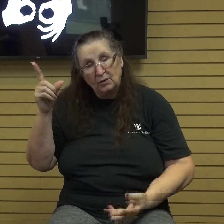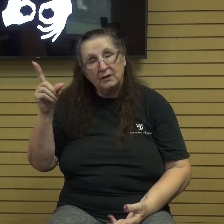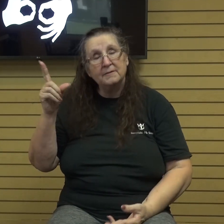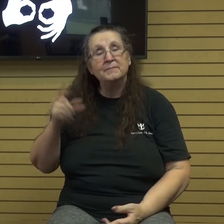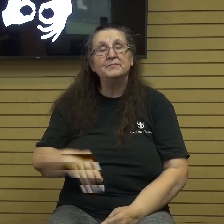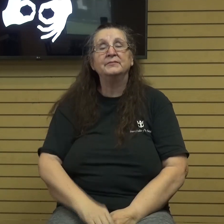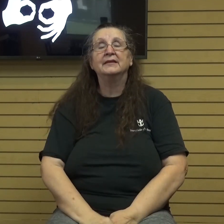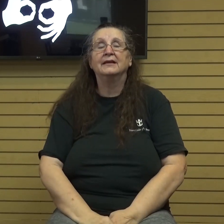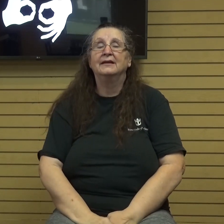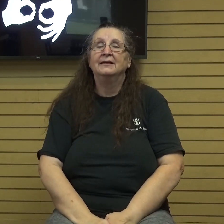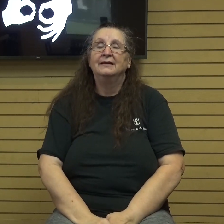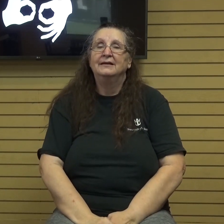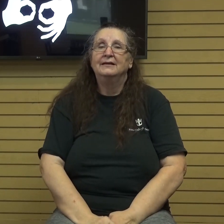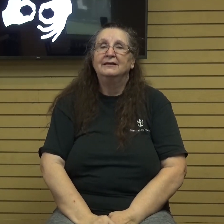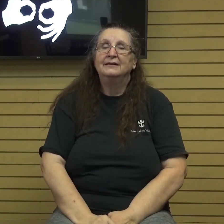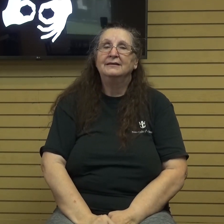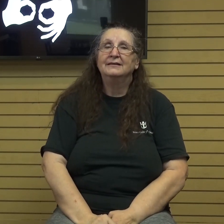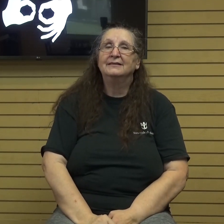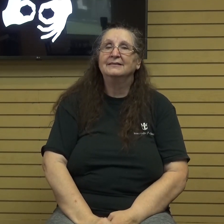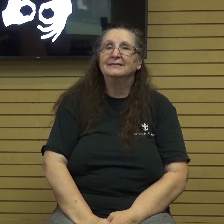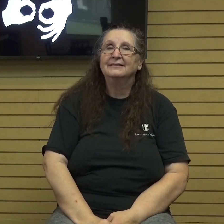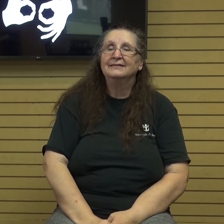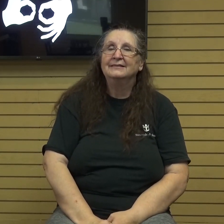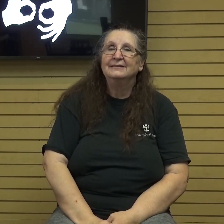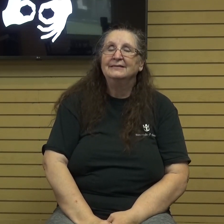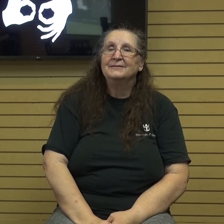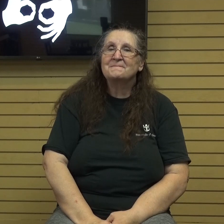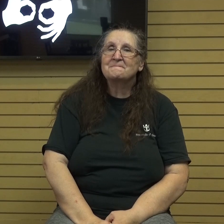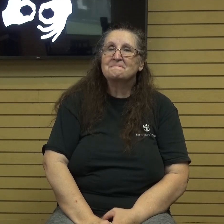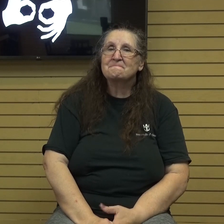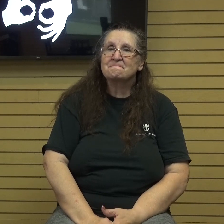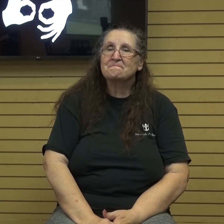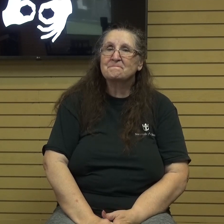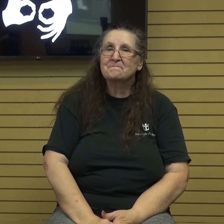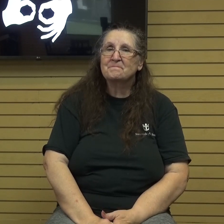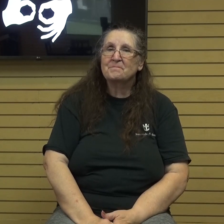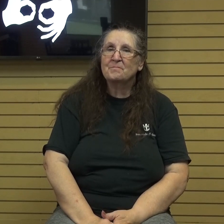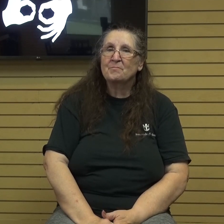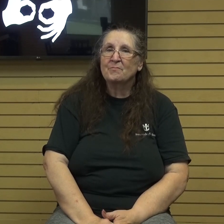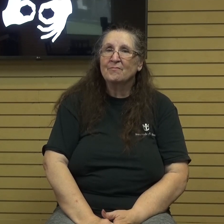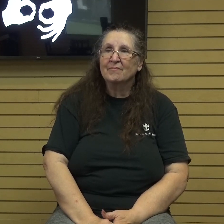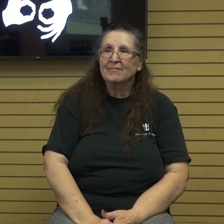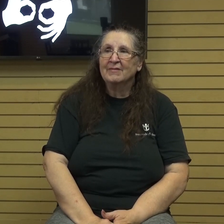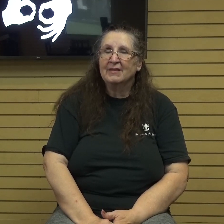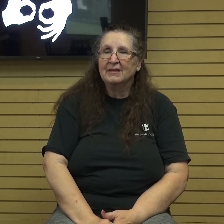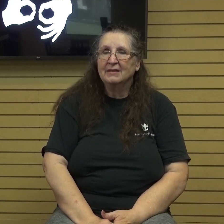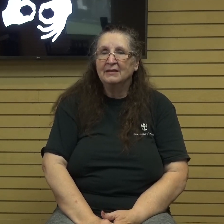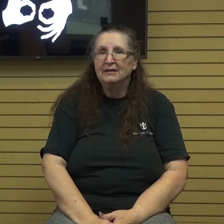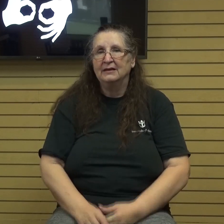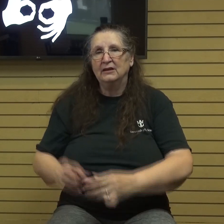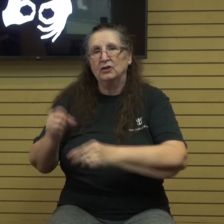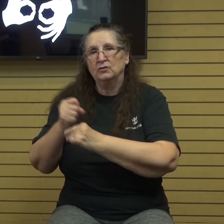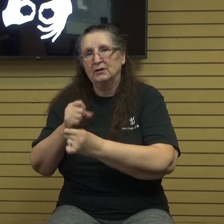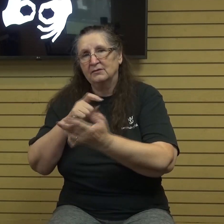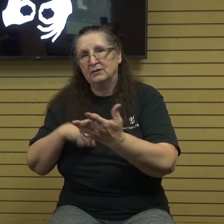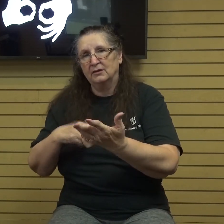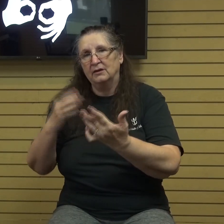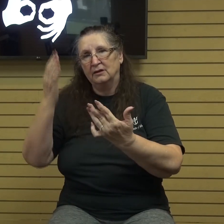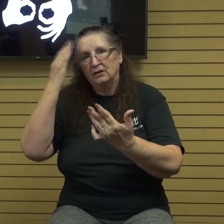And he trusts the Lord and he knows that God has everything under control.